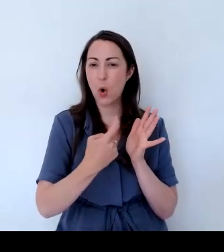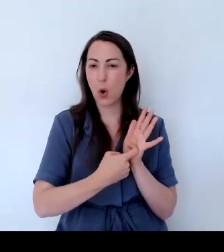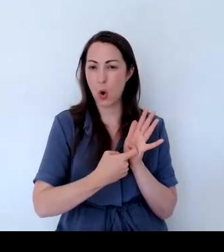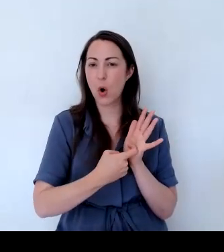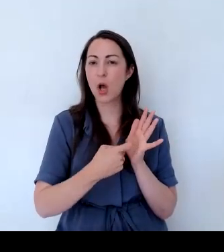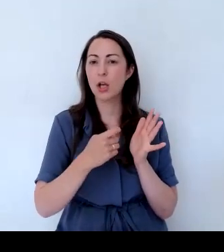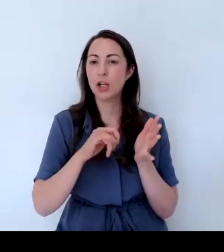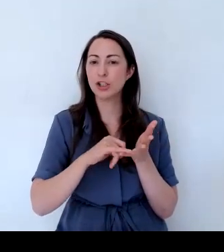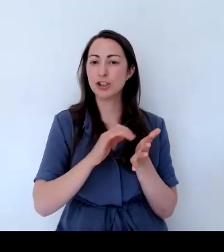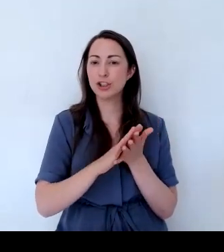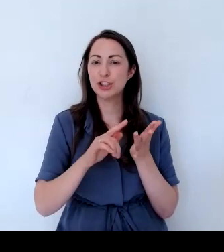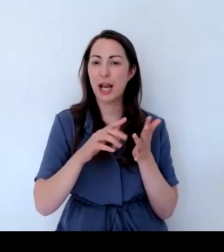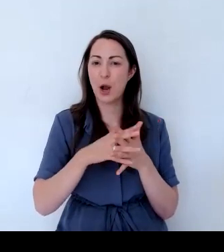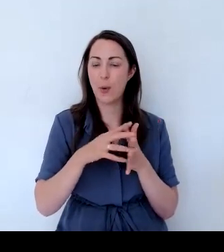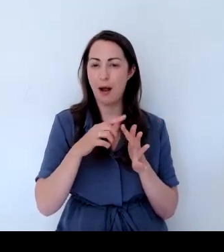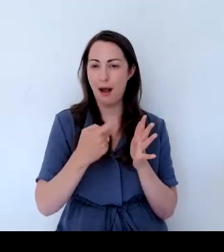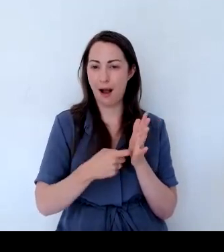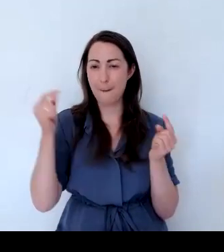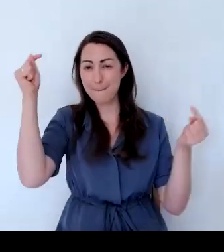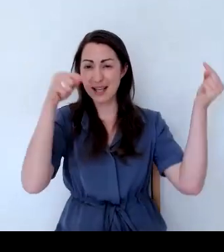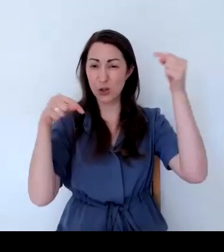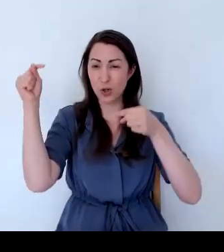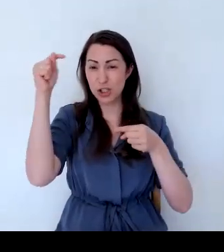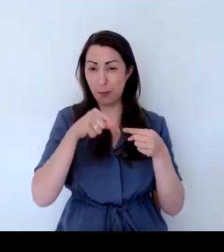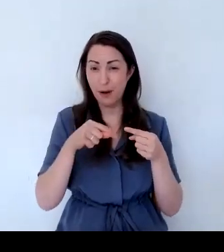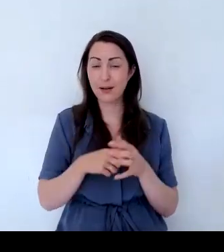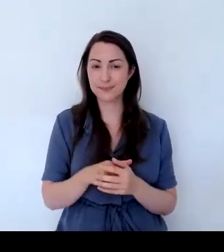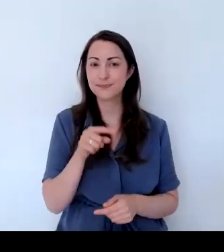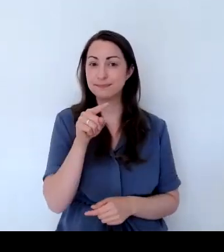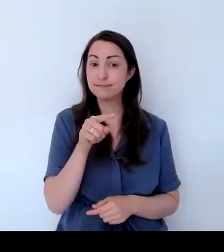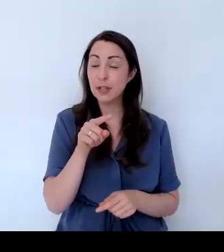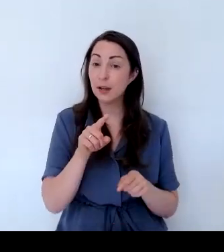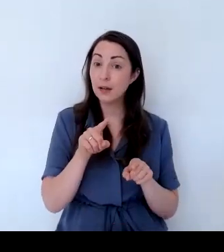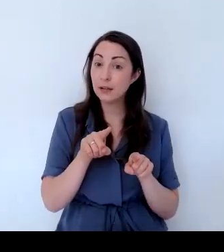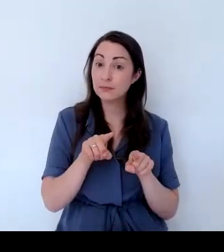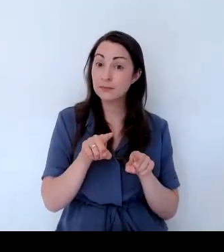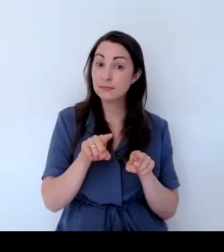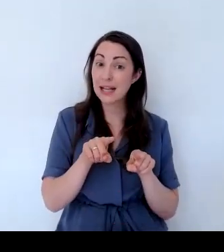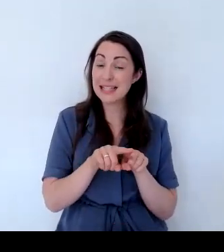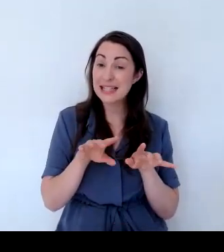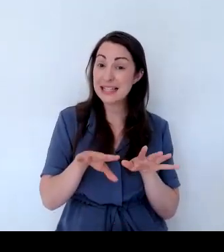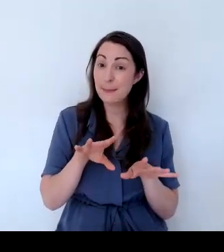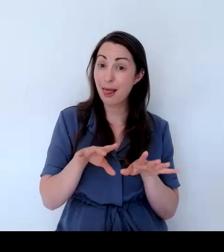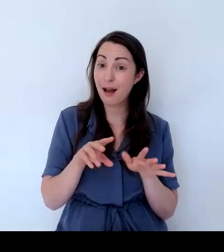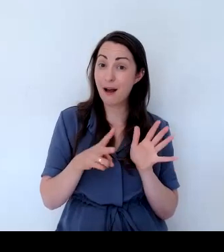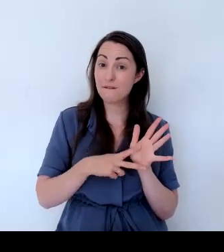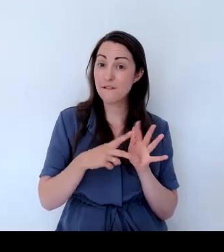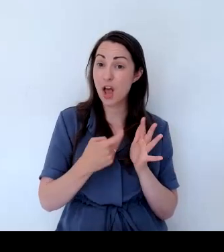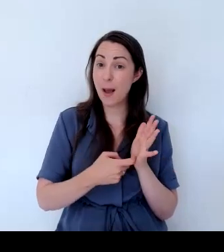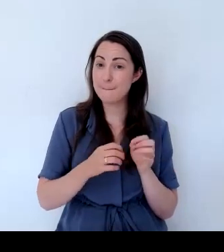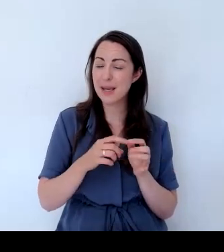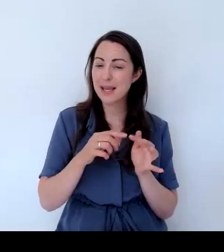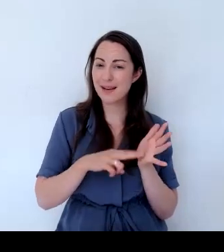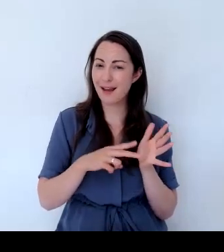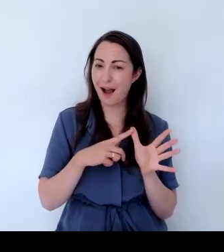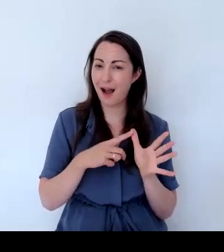verbena bonarensis, it is hardy, perennial. And this